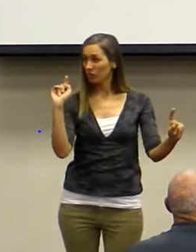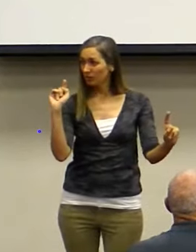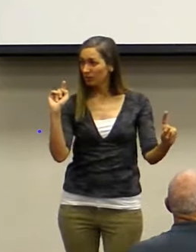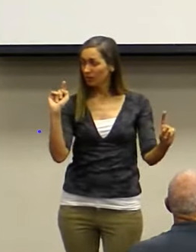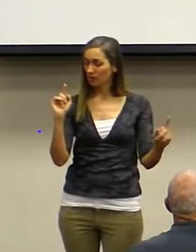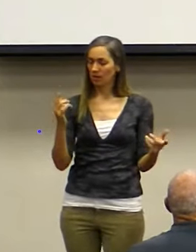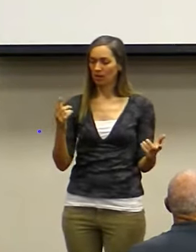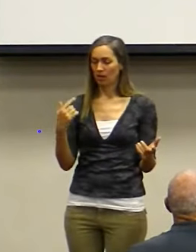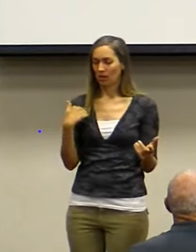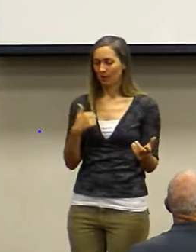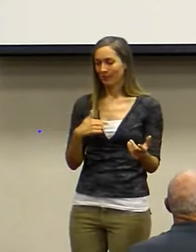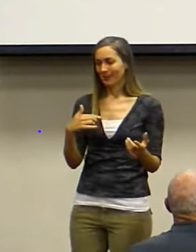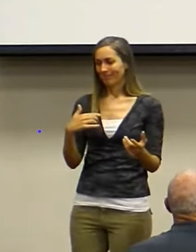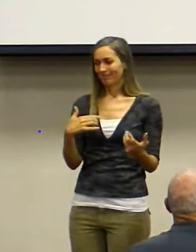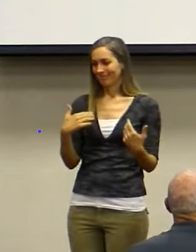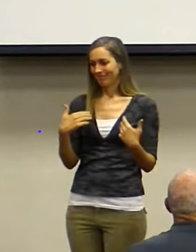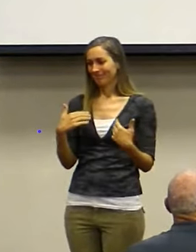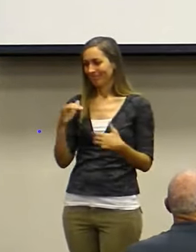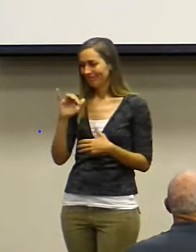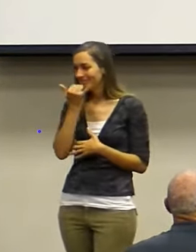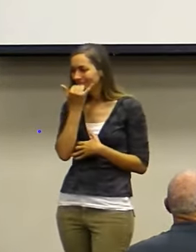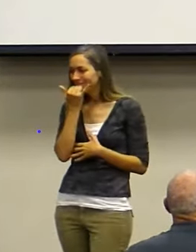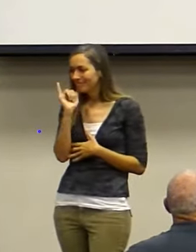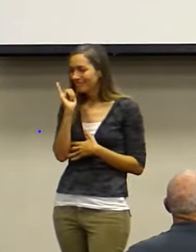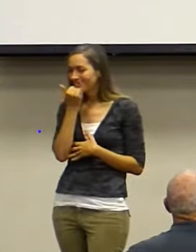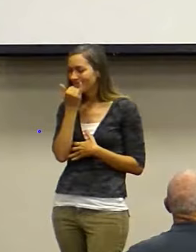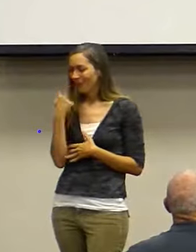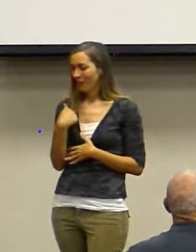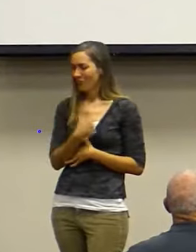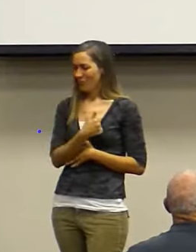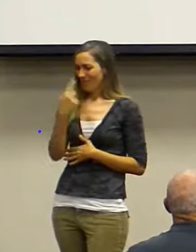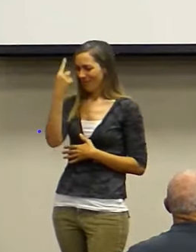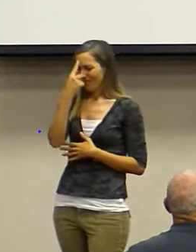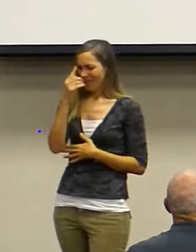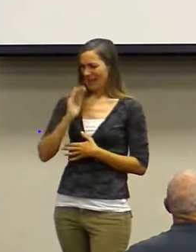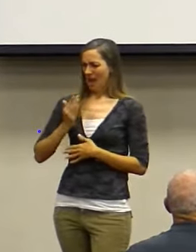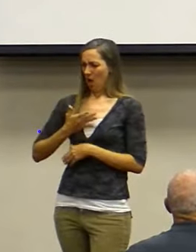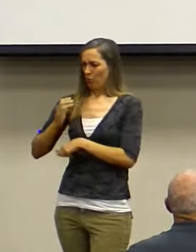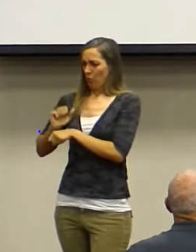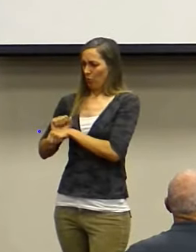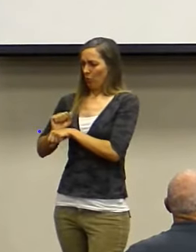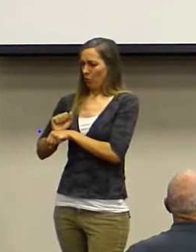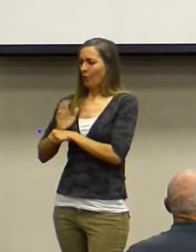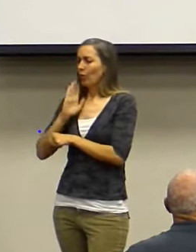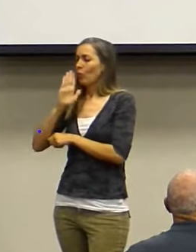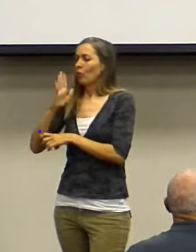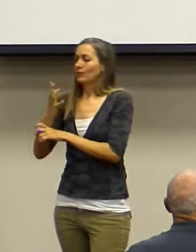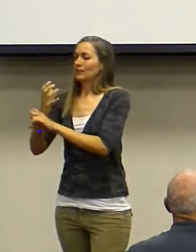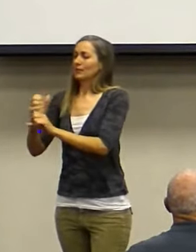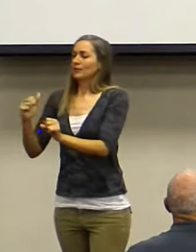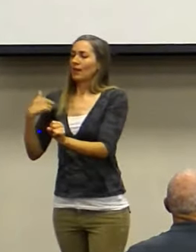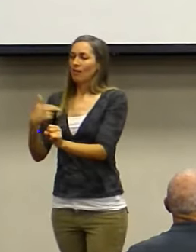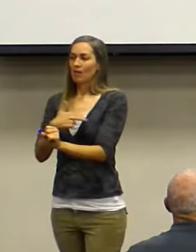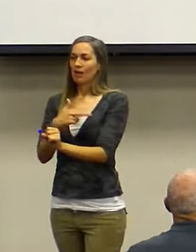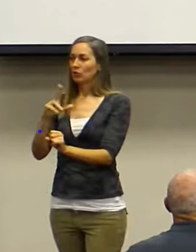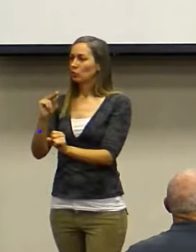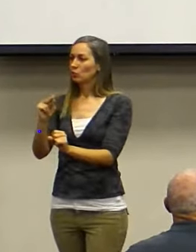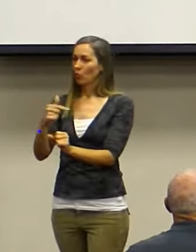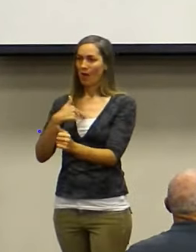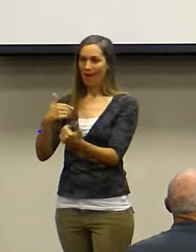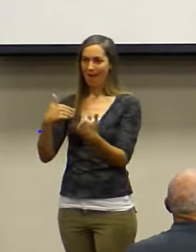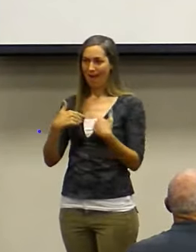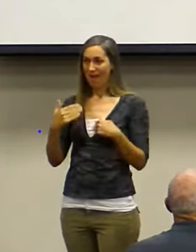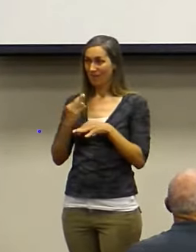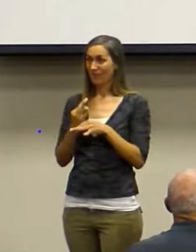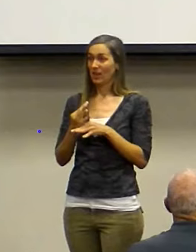You see, we make that mistake in there, thinking that the work we do will save us. No. I have faith, therefore I go